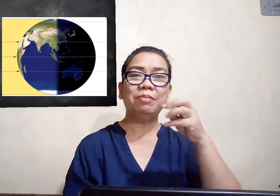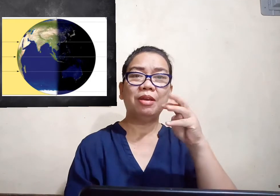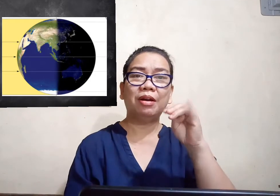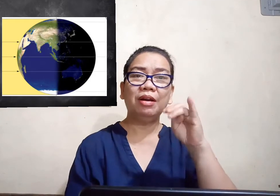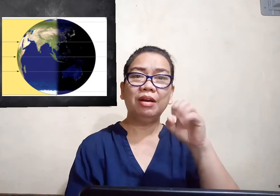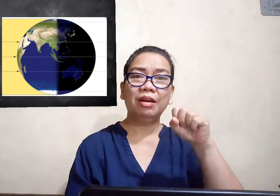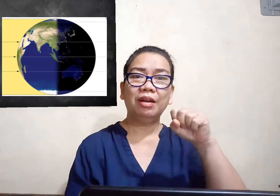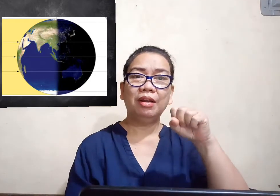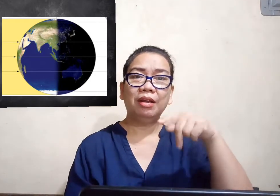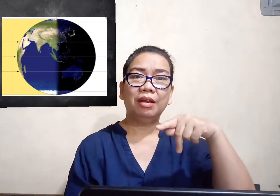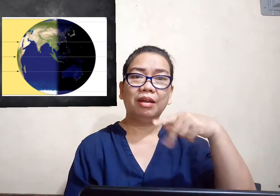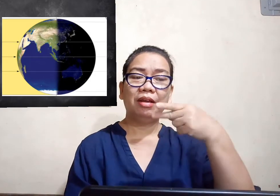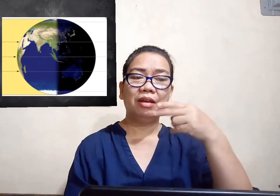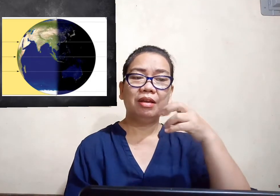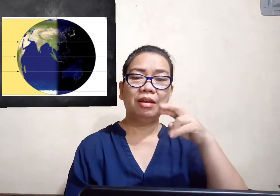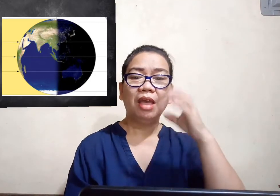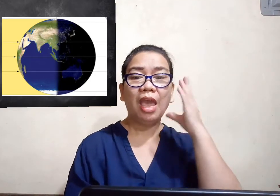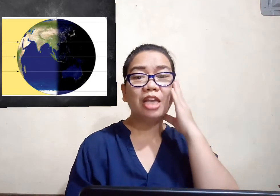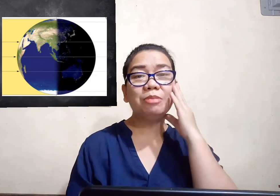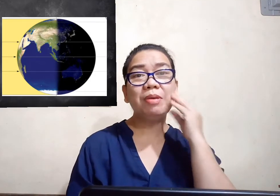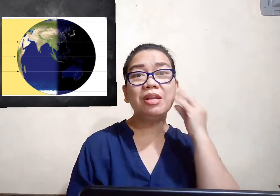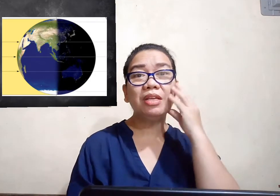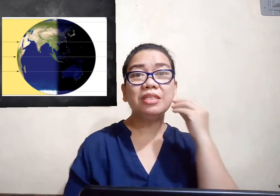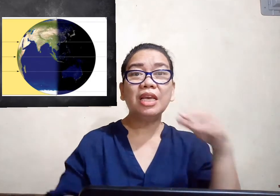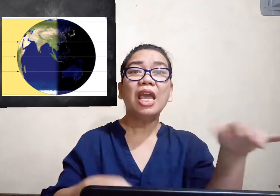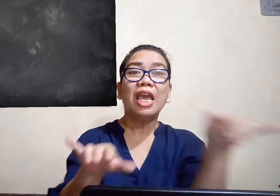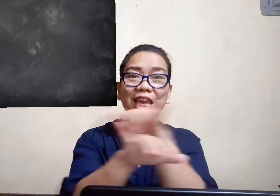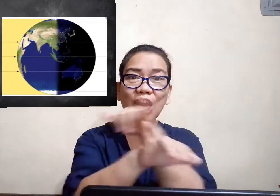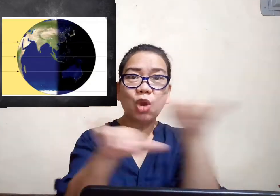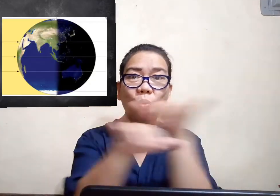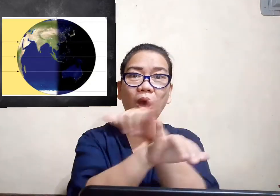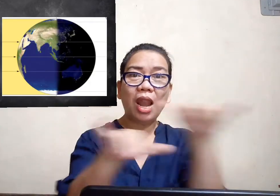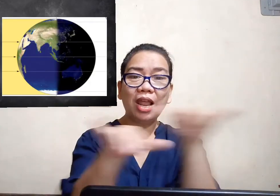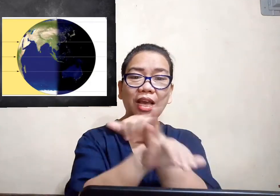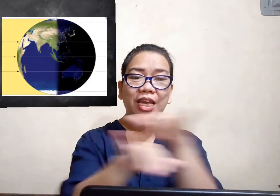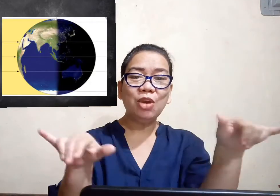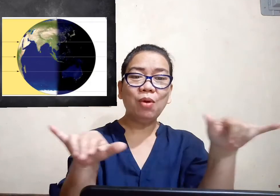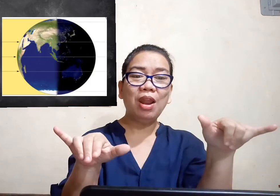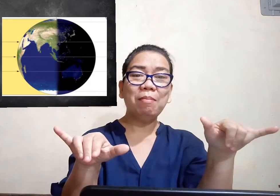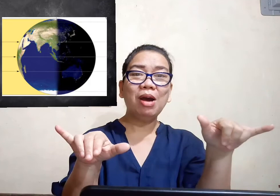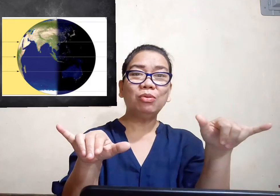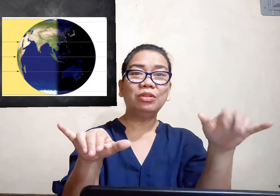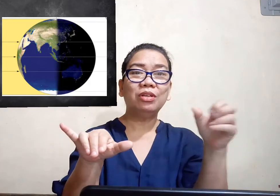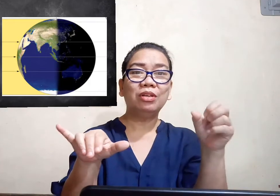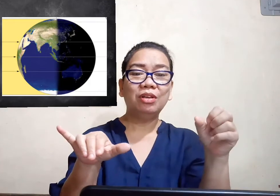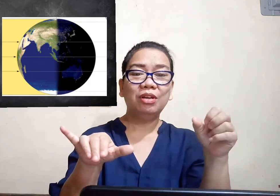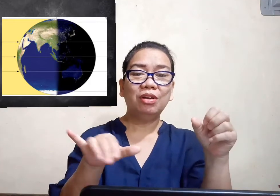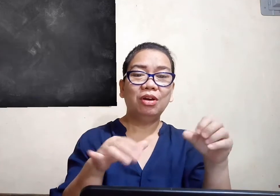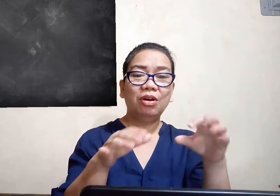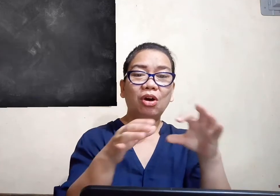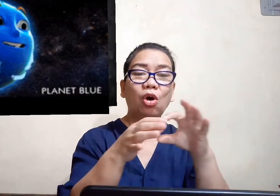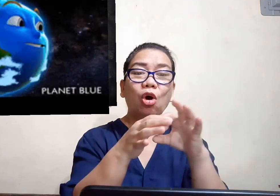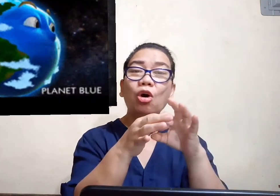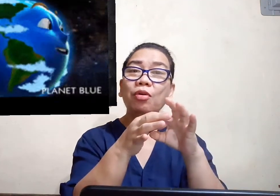experiencing equal equal amount of